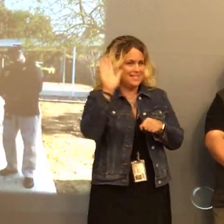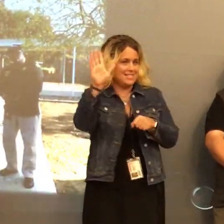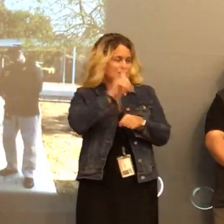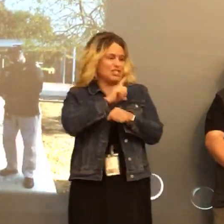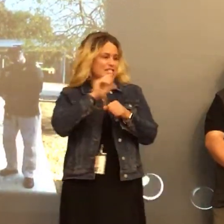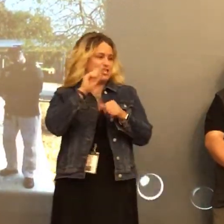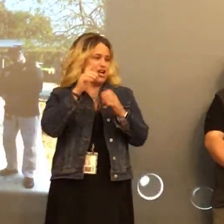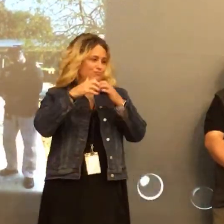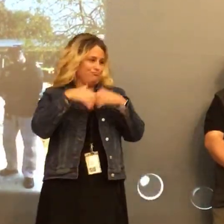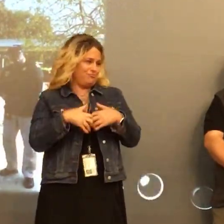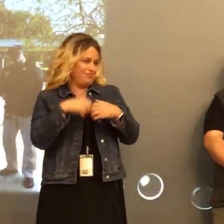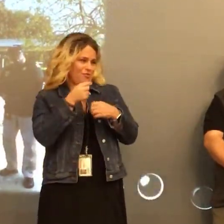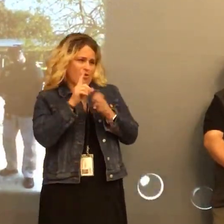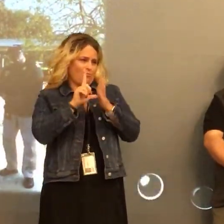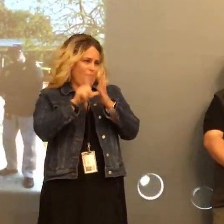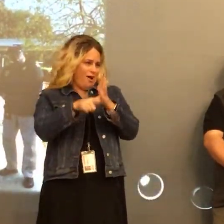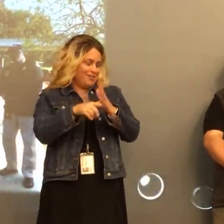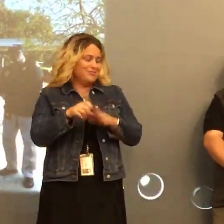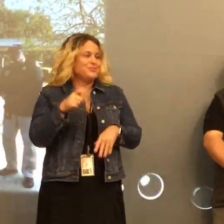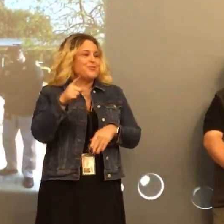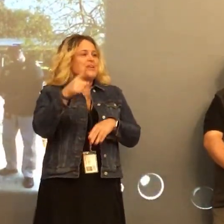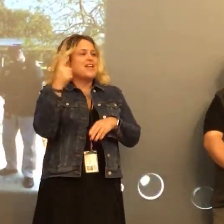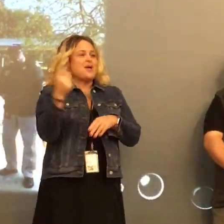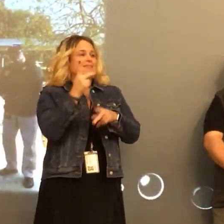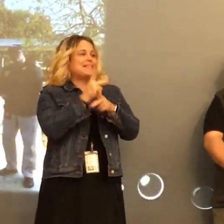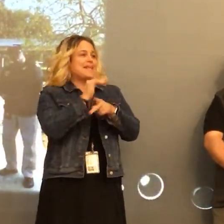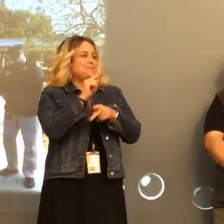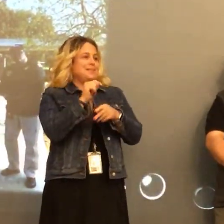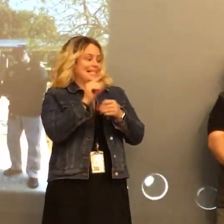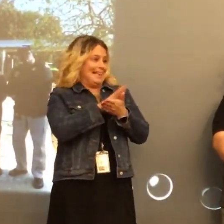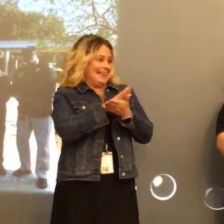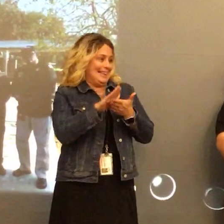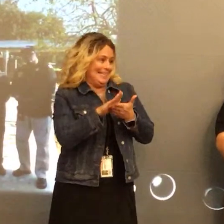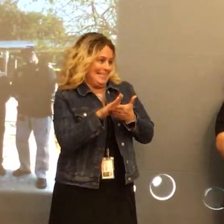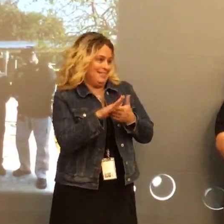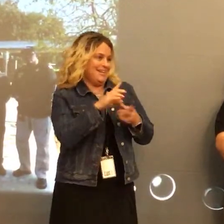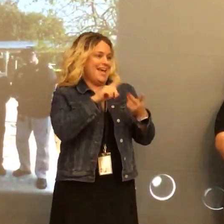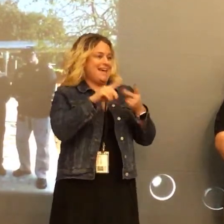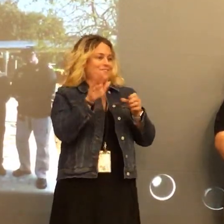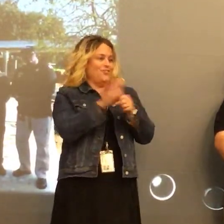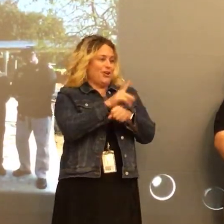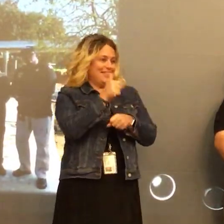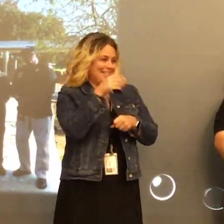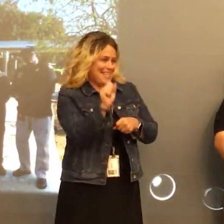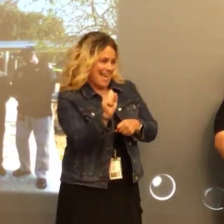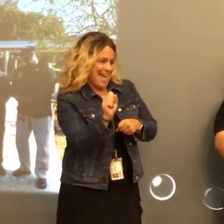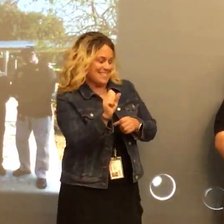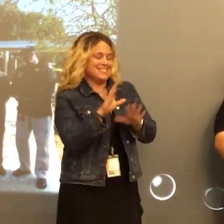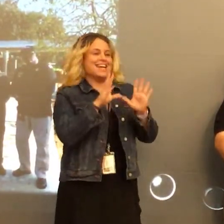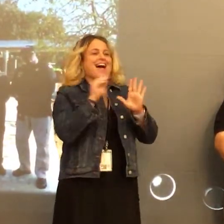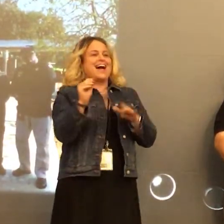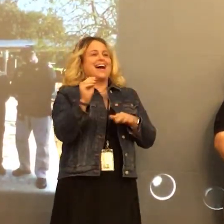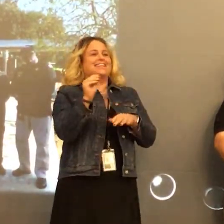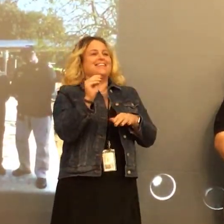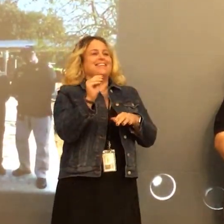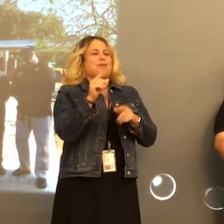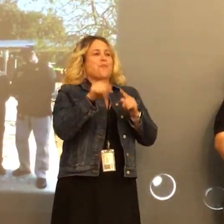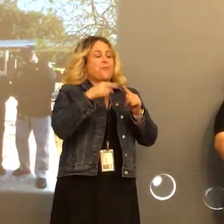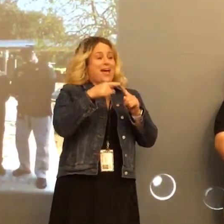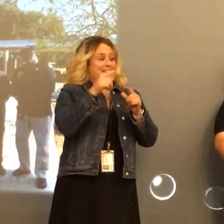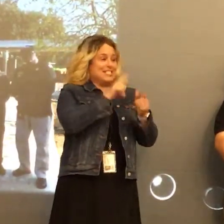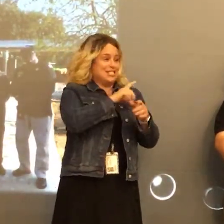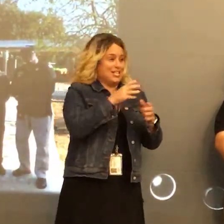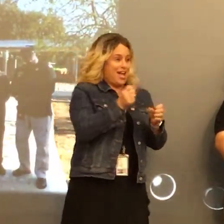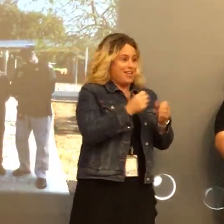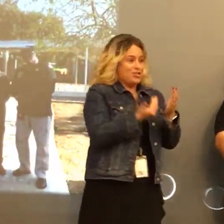my cart at work because security's cart was broken down for a while so he always kept it immaculate and full of gas